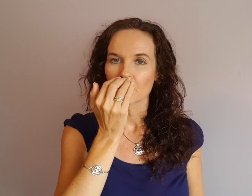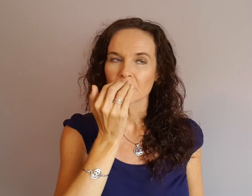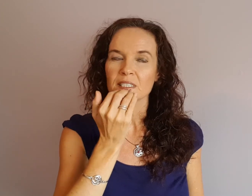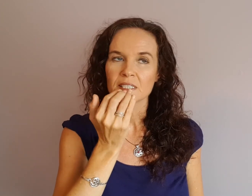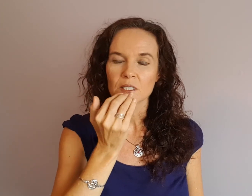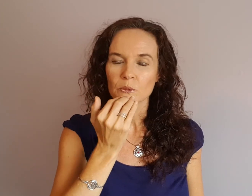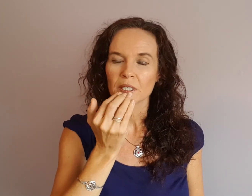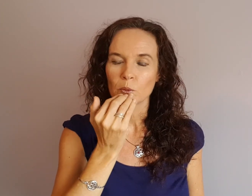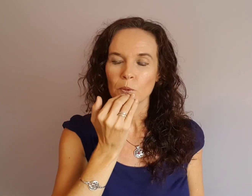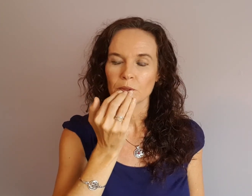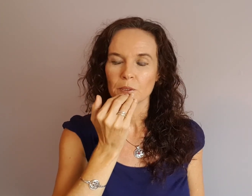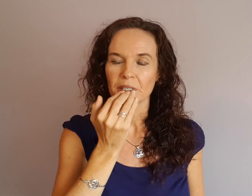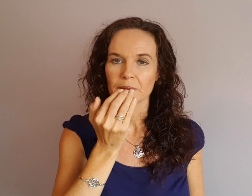Because this is really important to me.